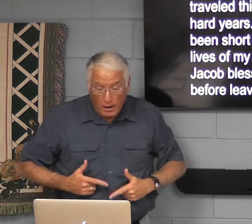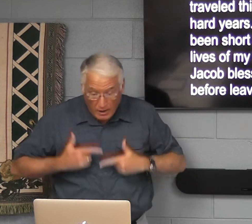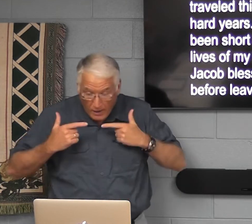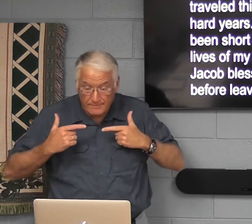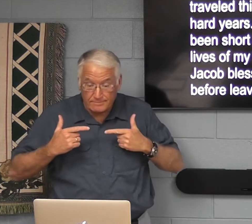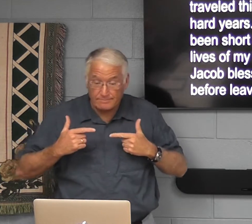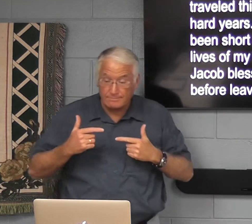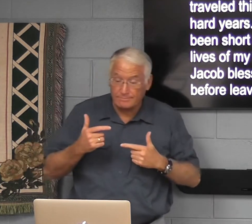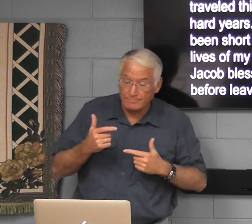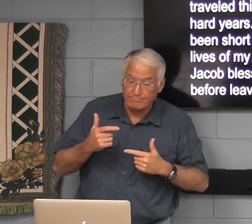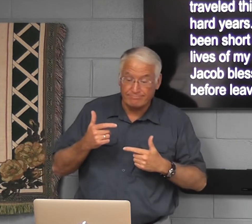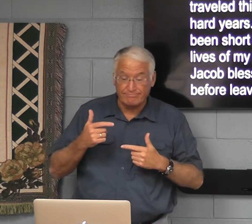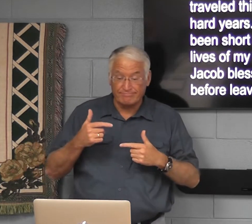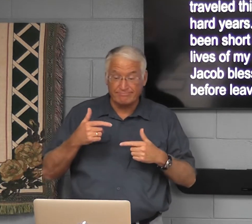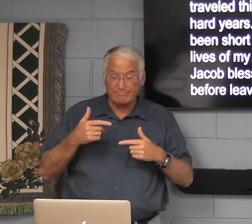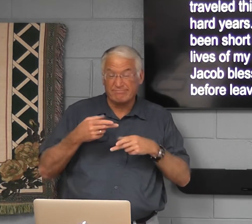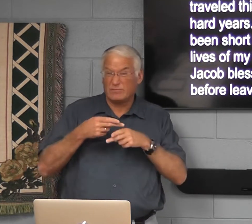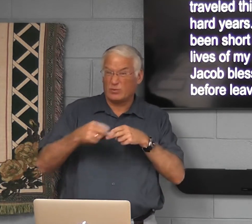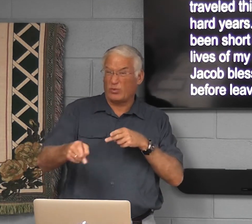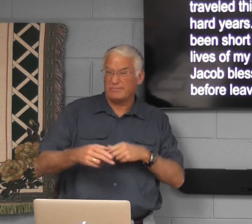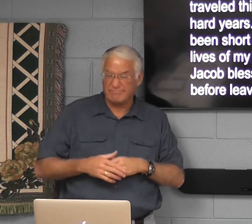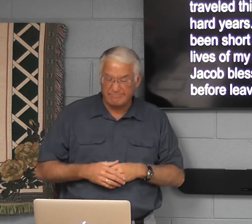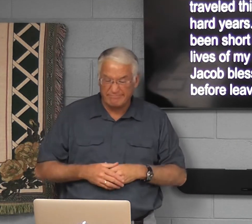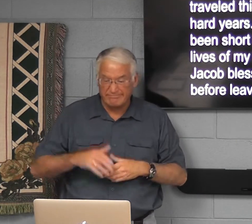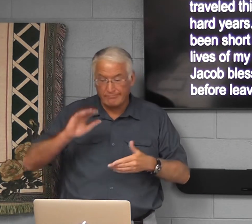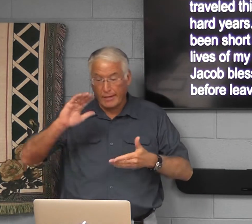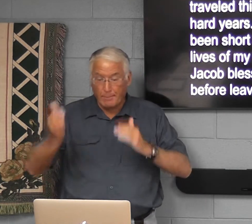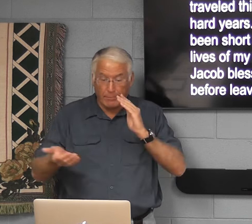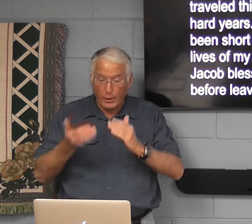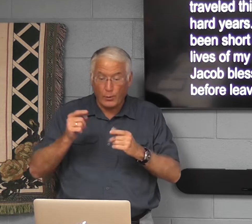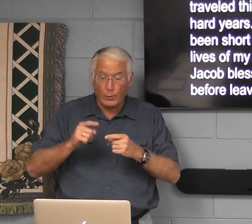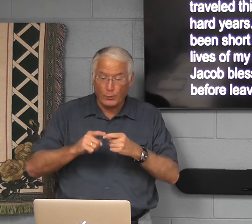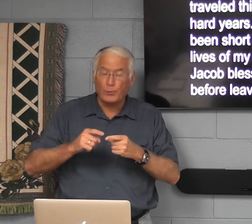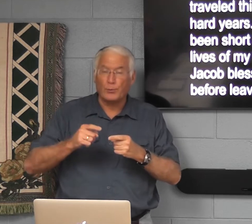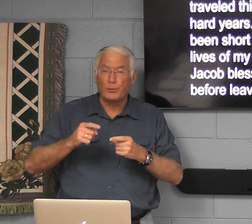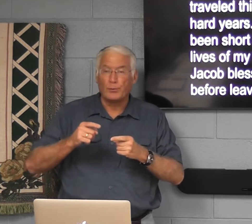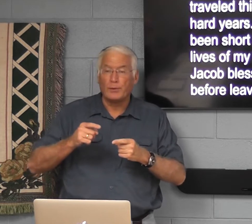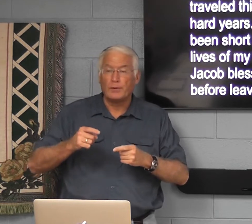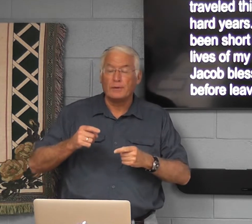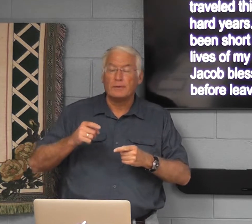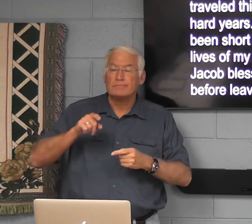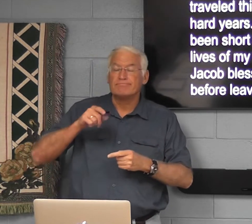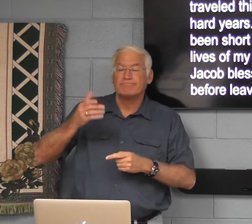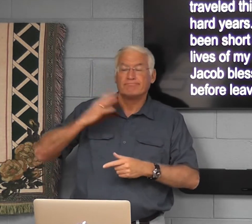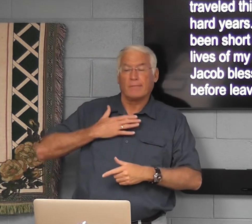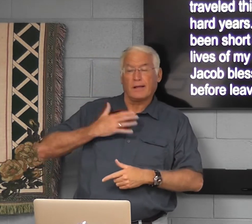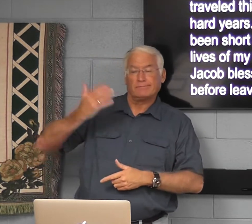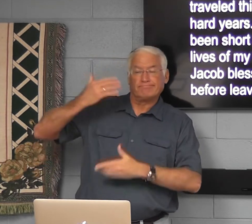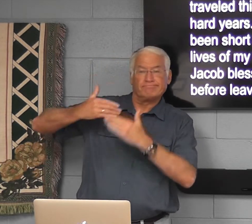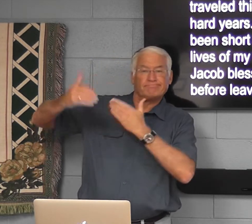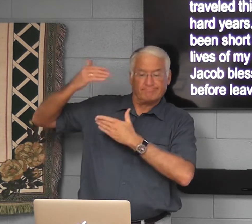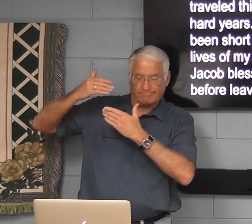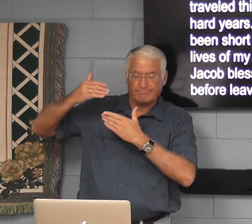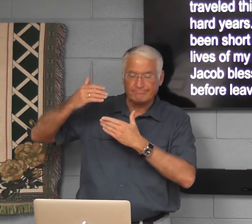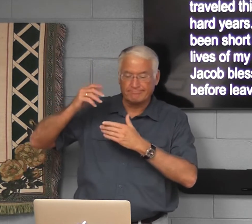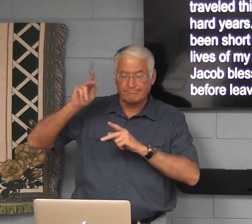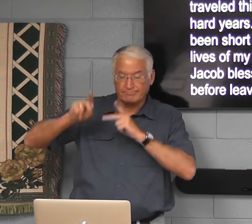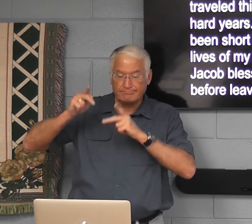So, my life, but my life has been short compared to the lives of my ancestors.